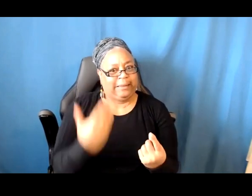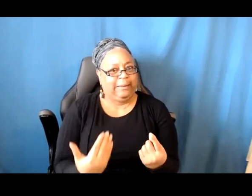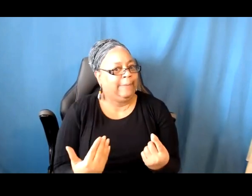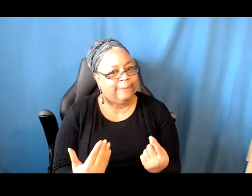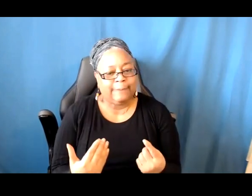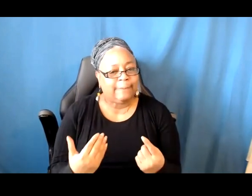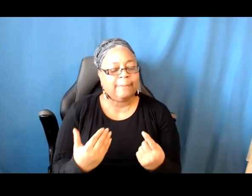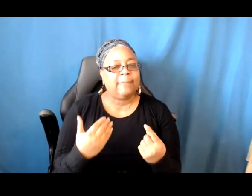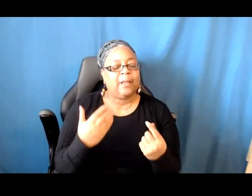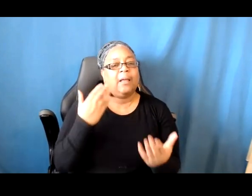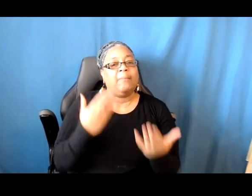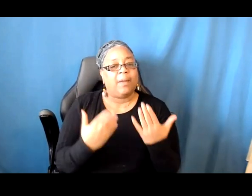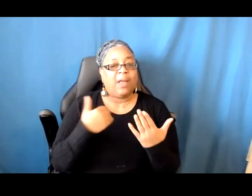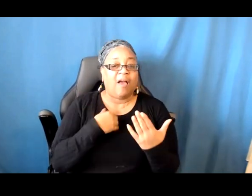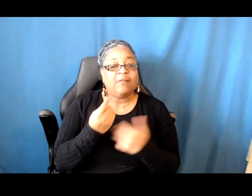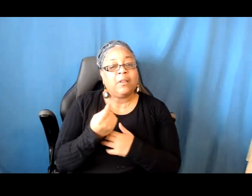also perhaps an element of surprise.